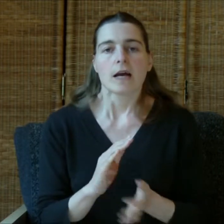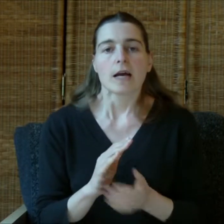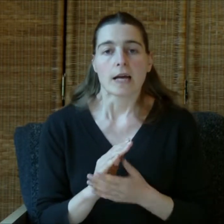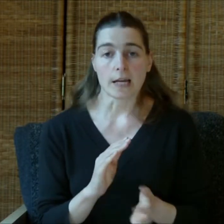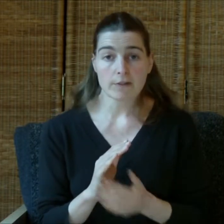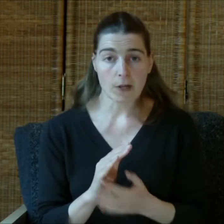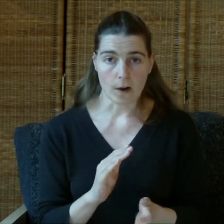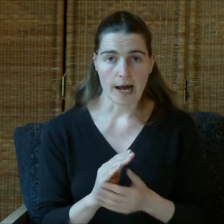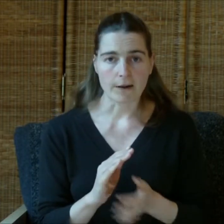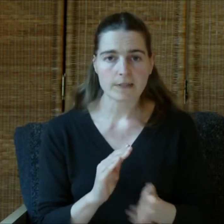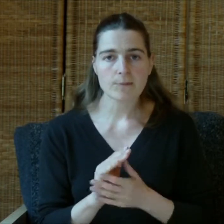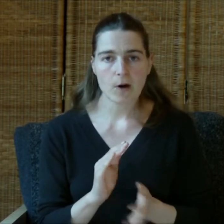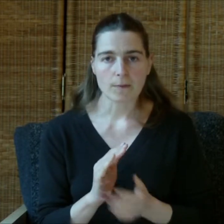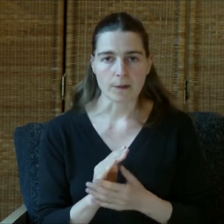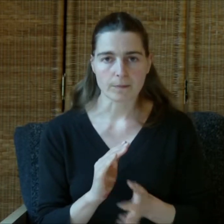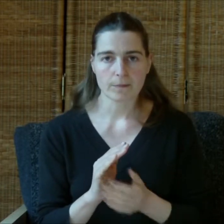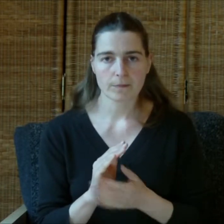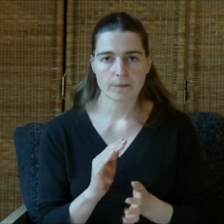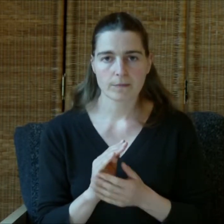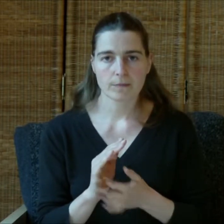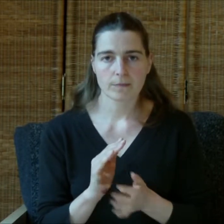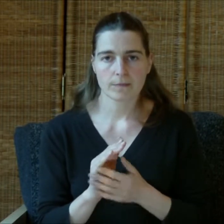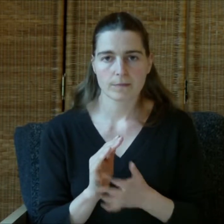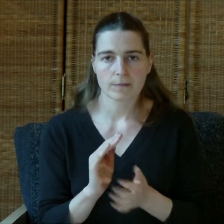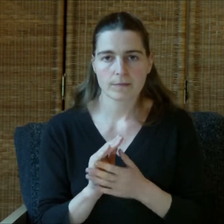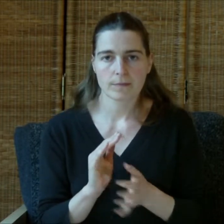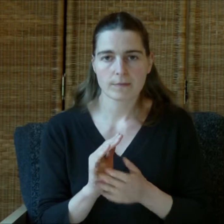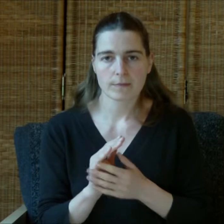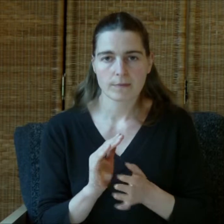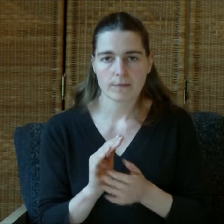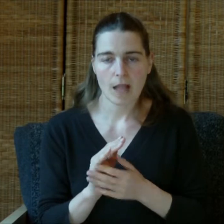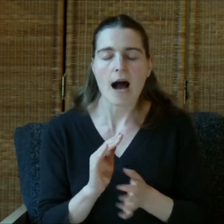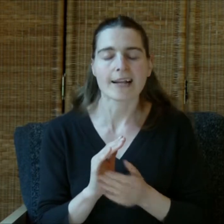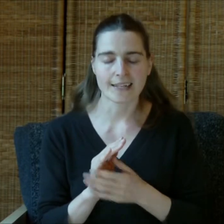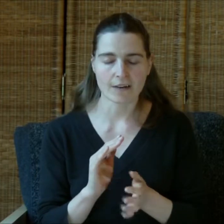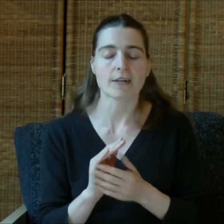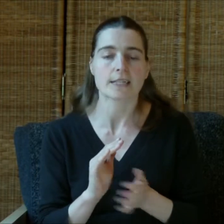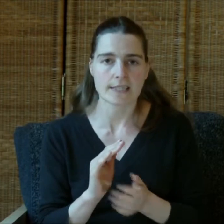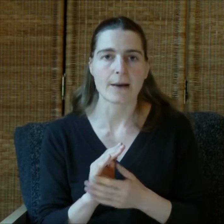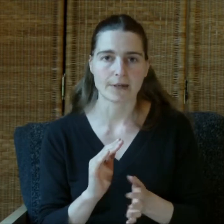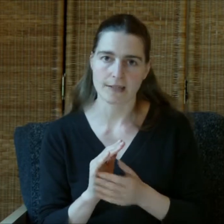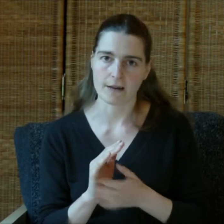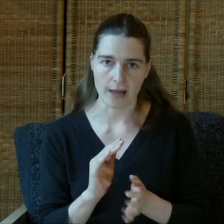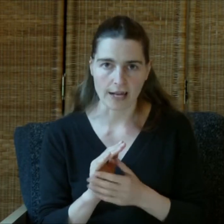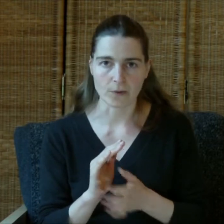Even though I have this problem, I love and accept myself anyway.